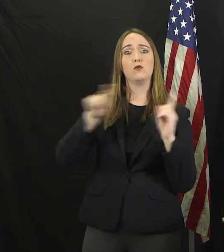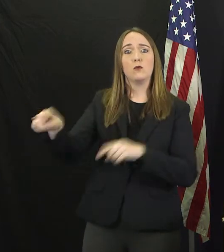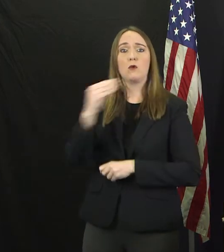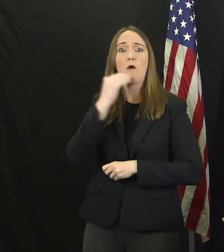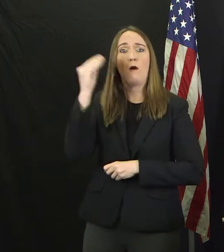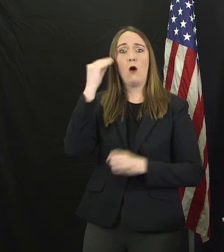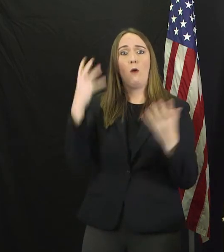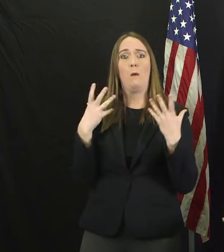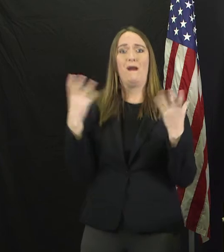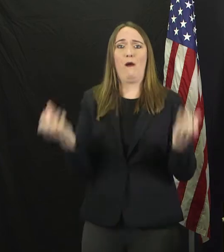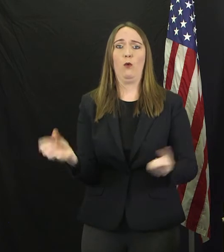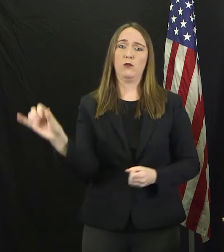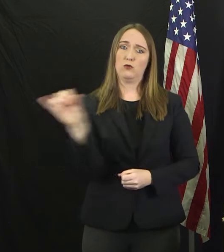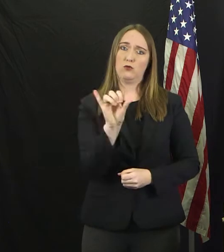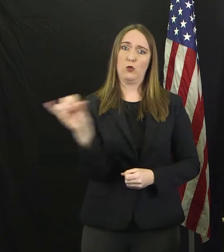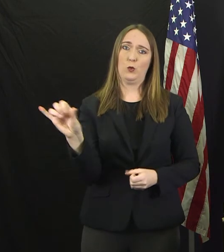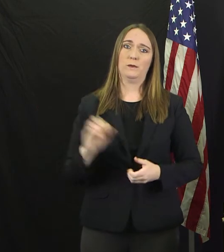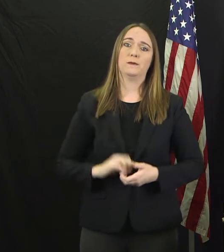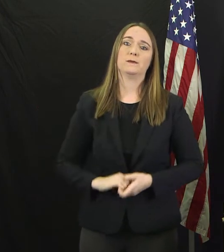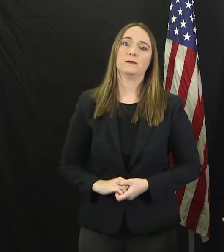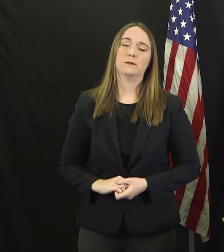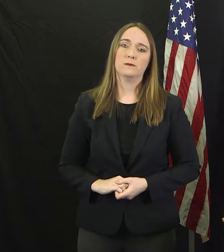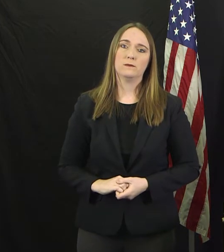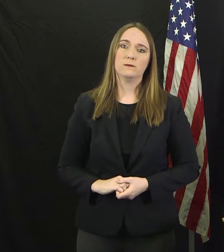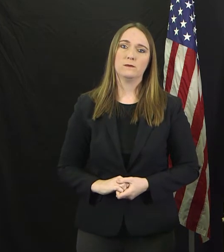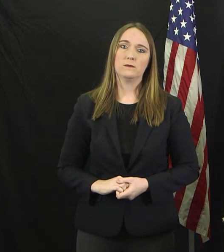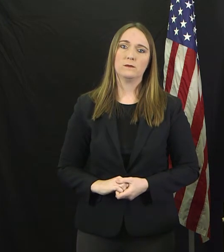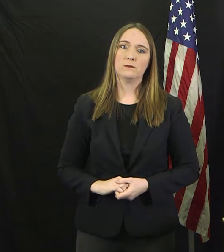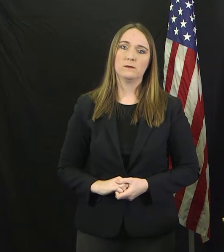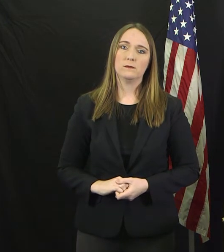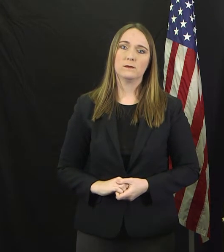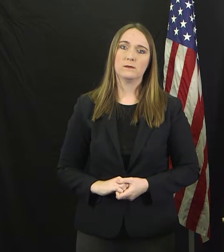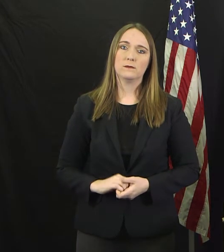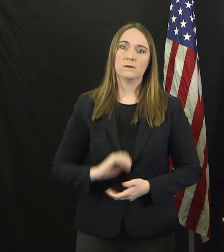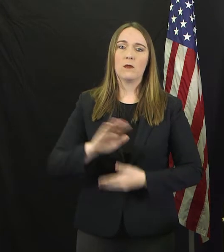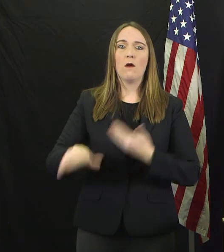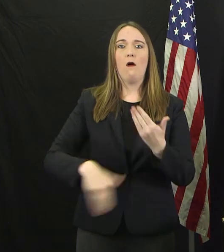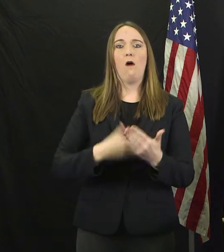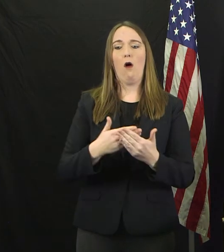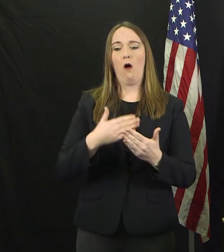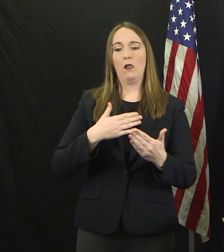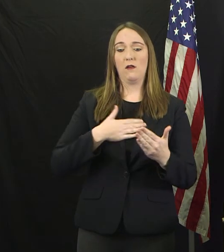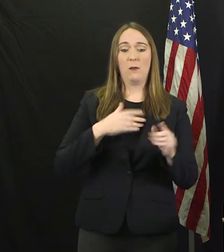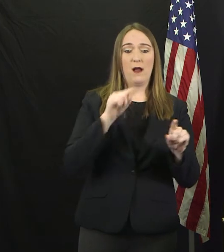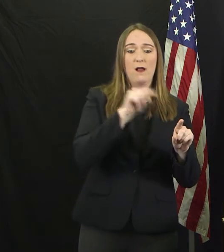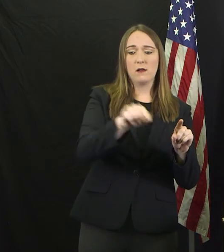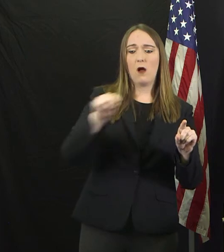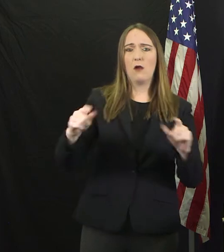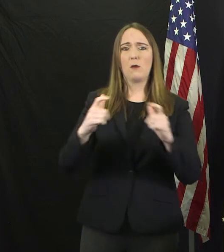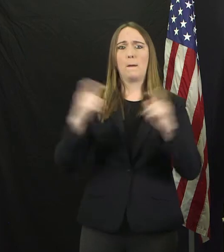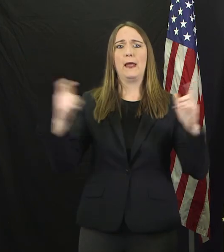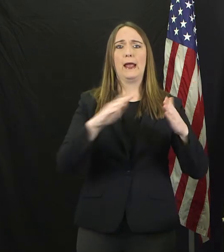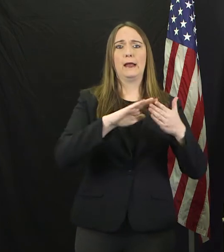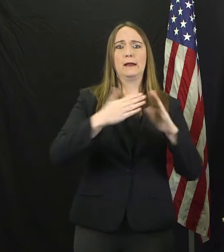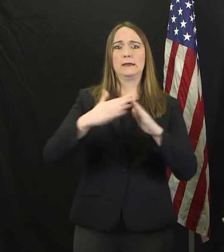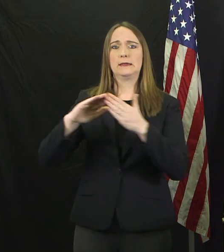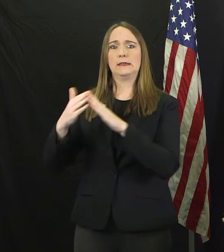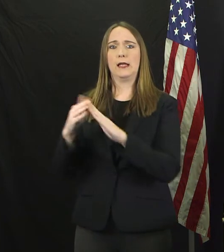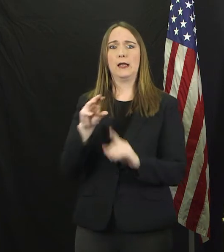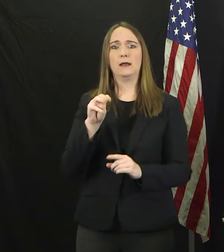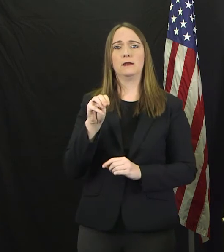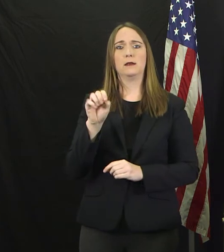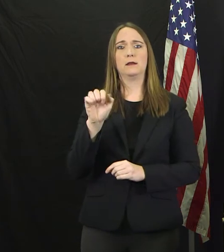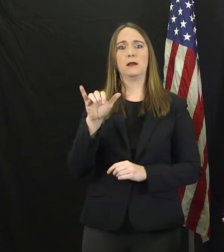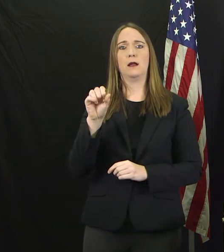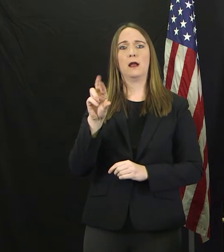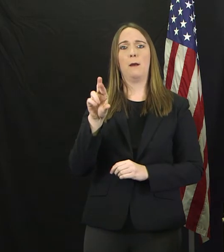also. Today, I've been in contact with all of my fellow big city mayors, and we've discussed the need for